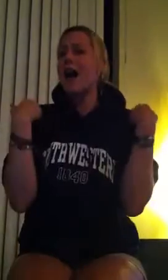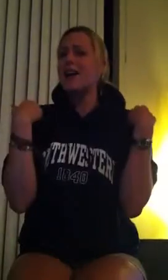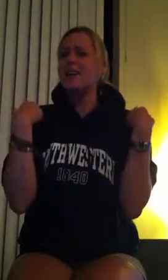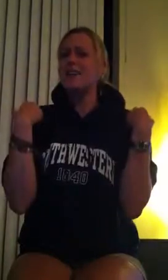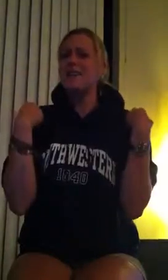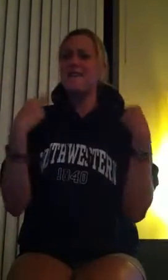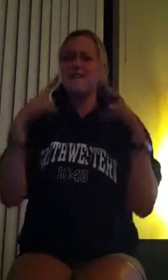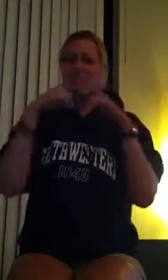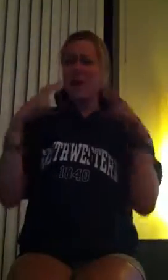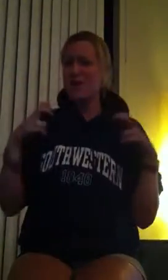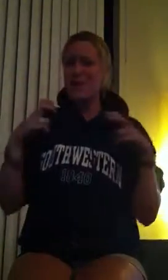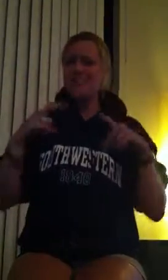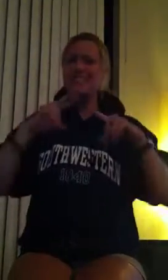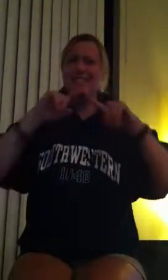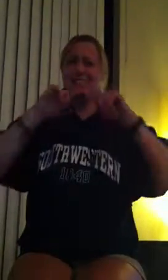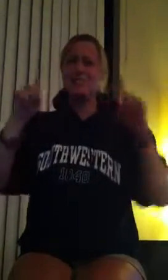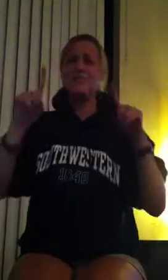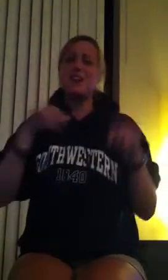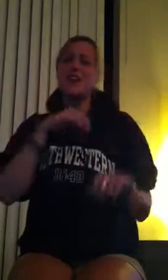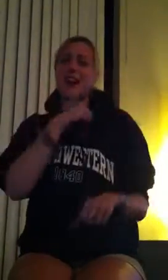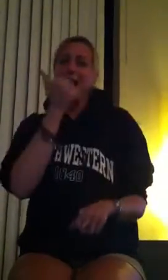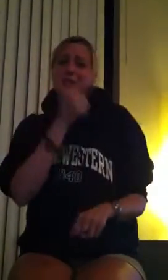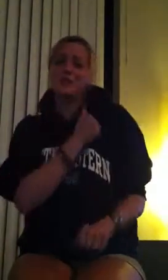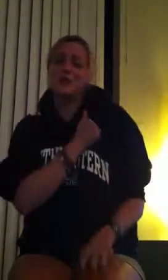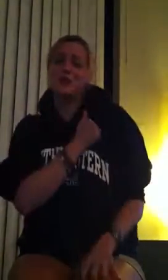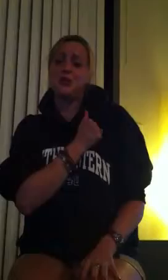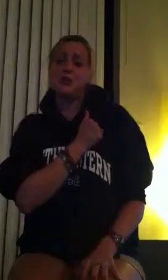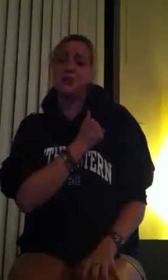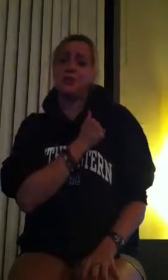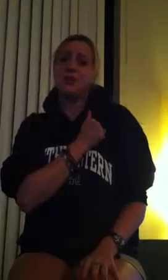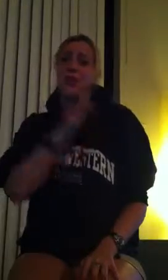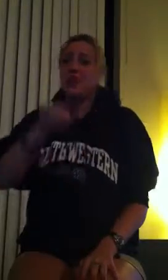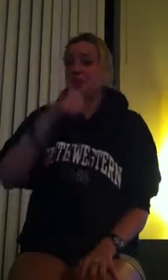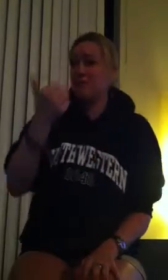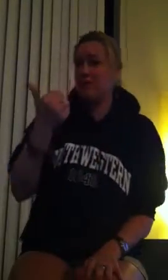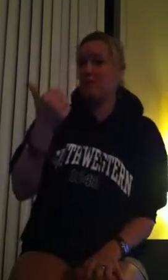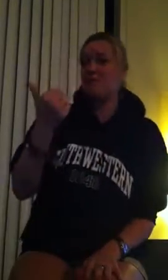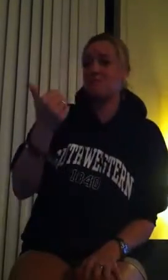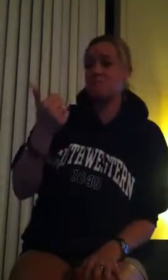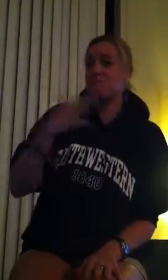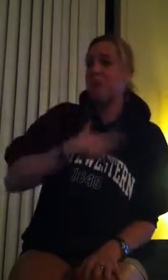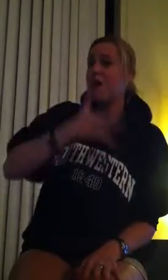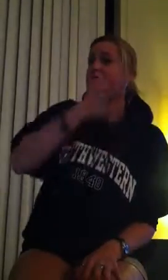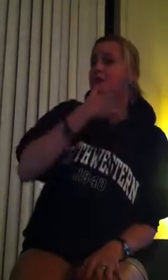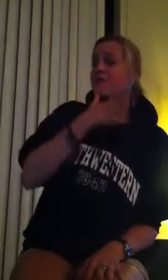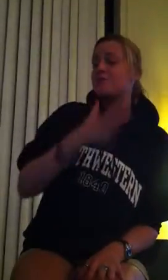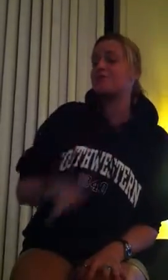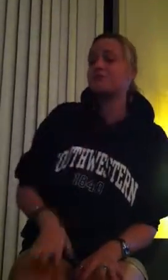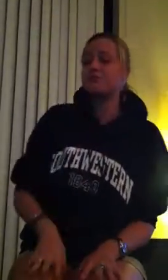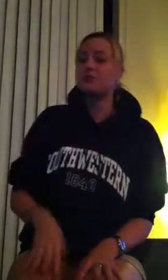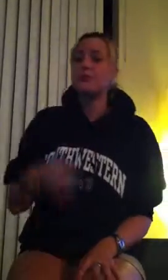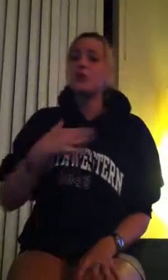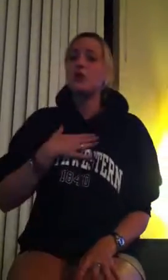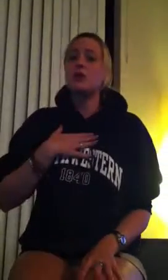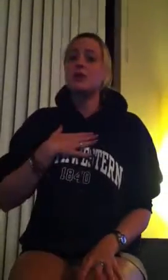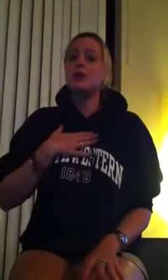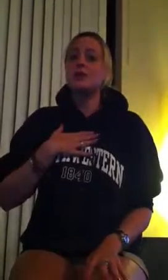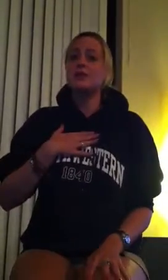was easy going. She was filled with laughter and joy, and that's what makes